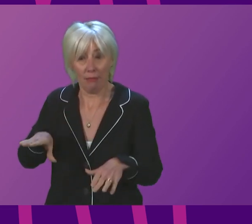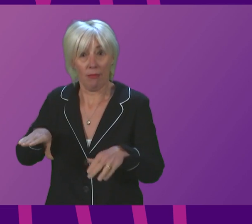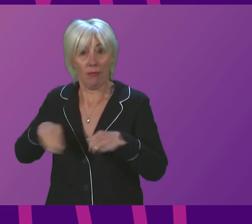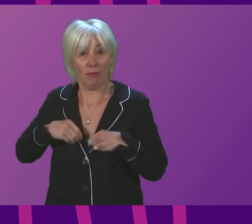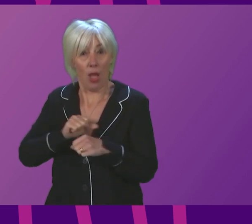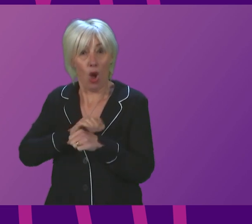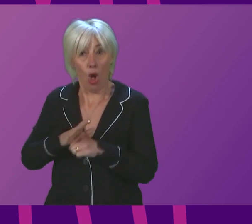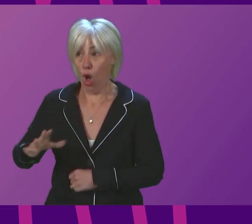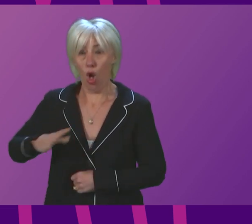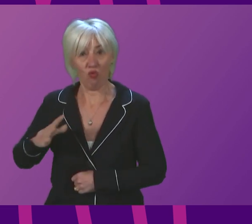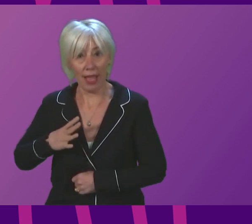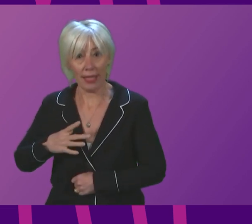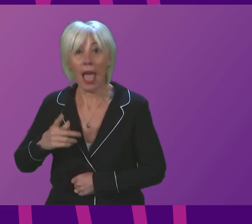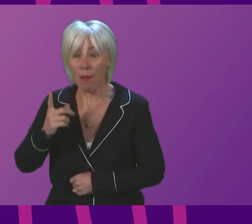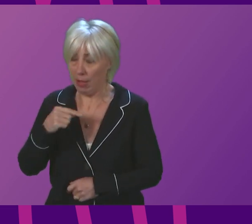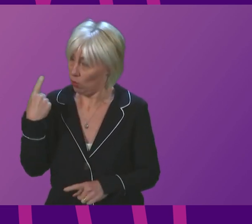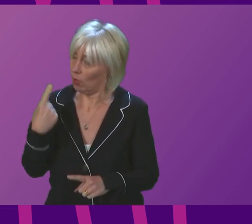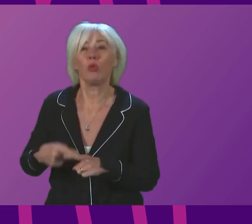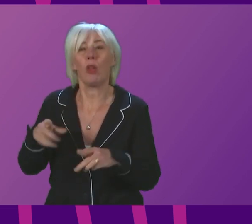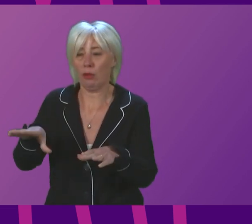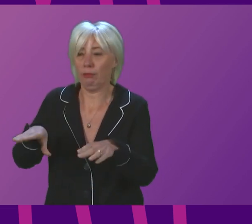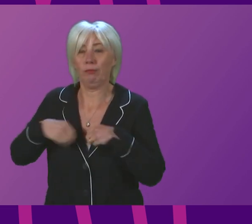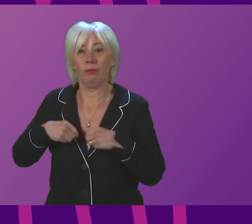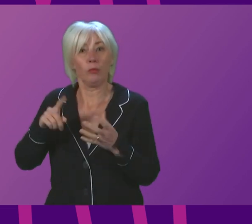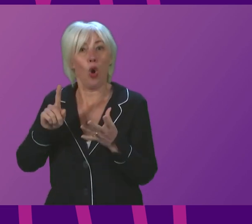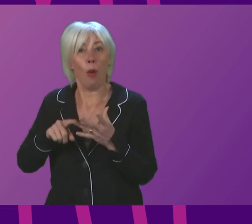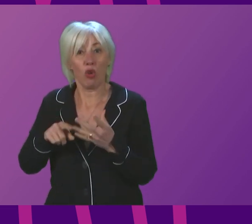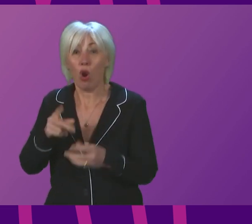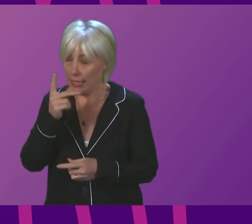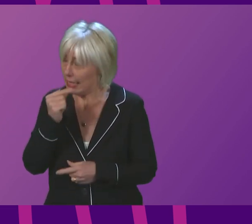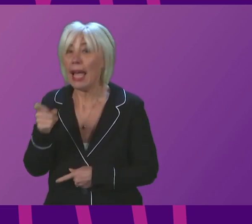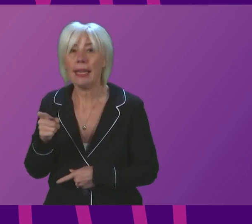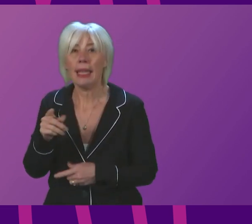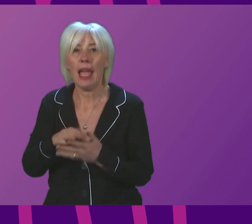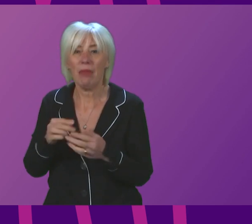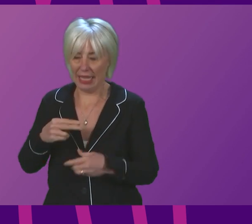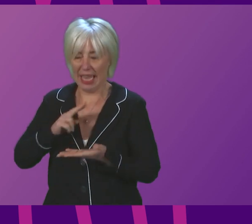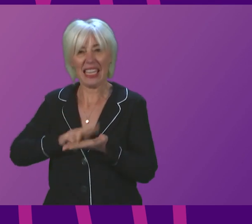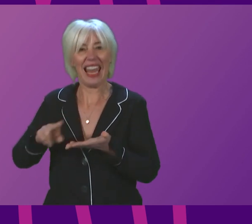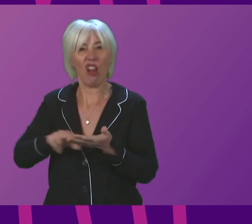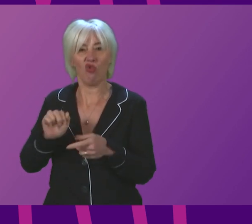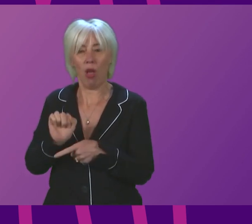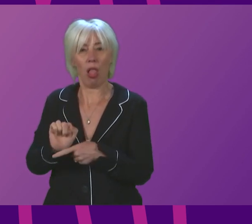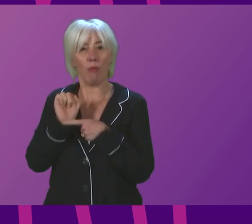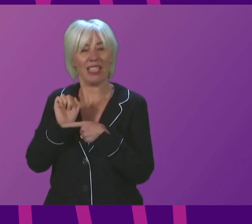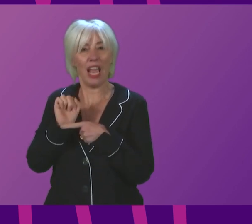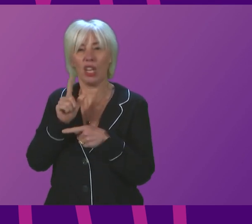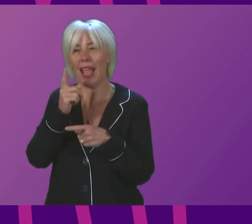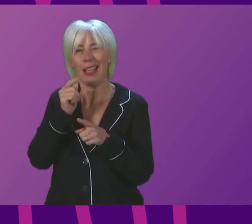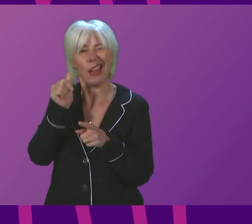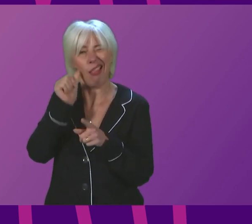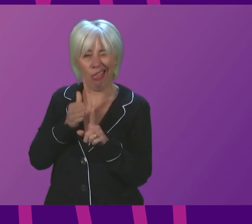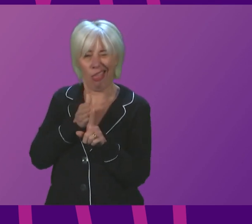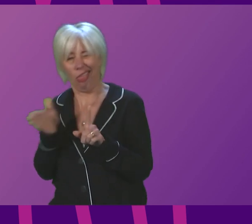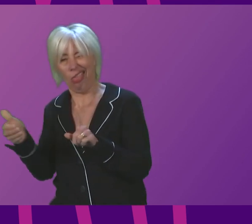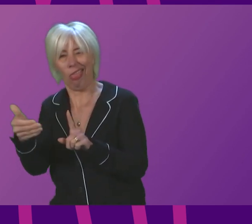previously. In other words, it has some ability to evade natural immunity. And of course, there is also a concern that it may evade,